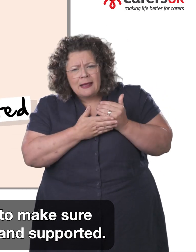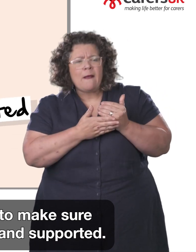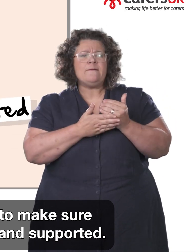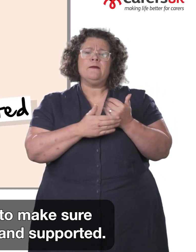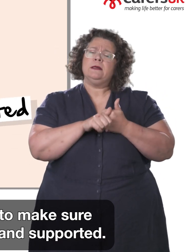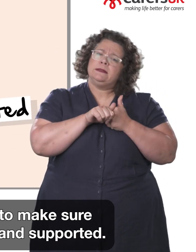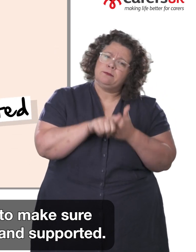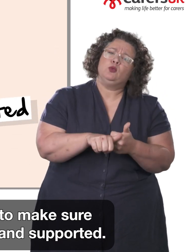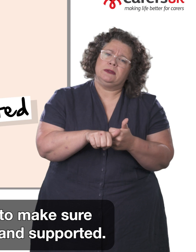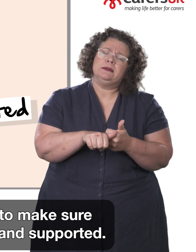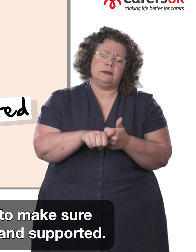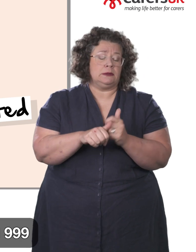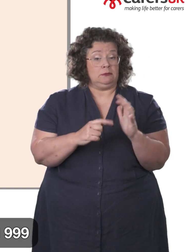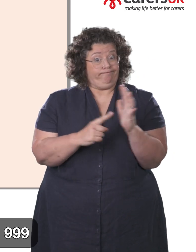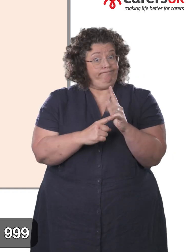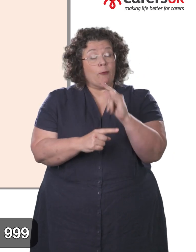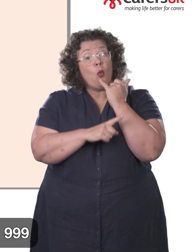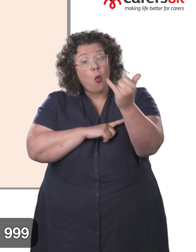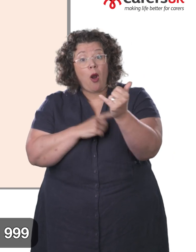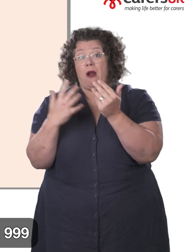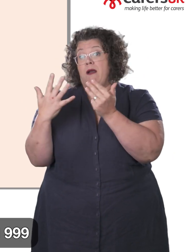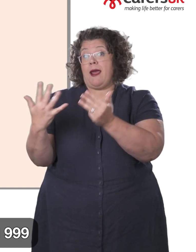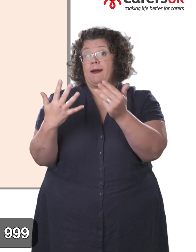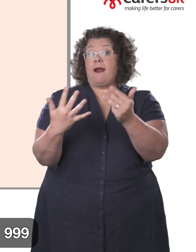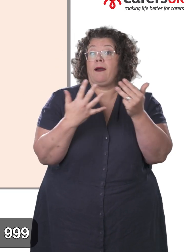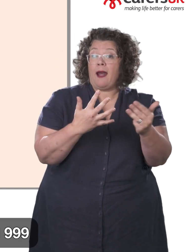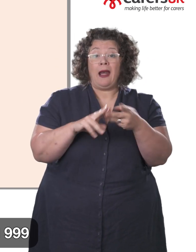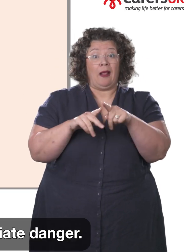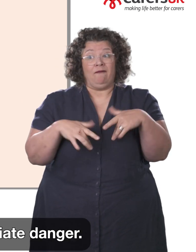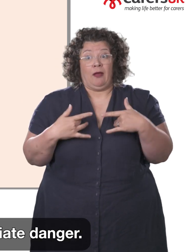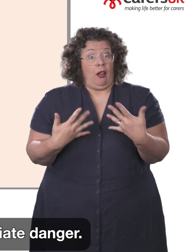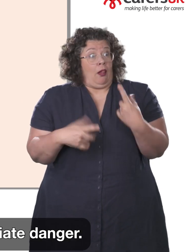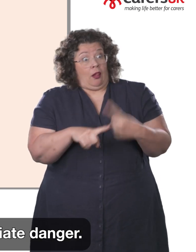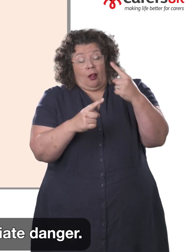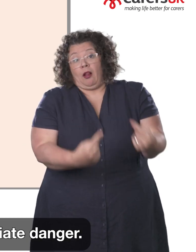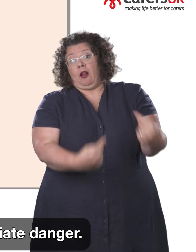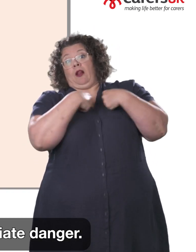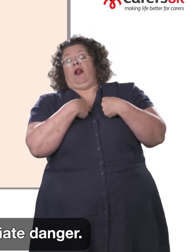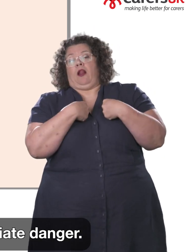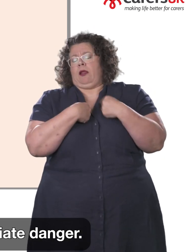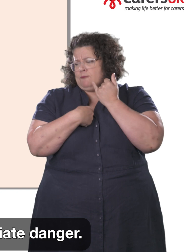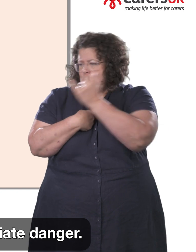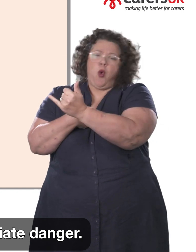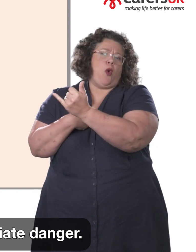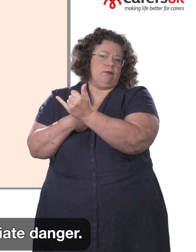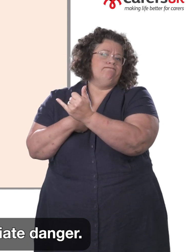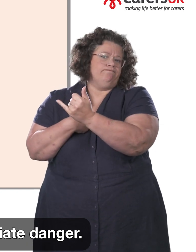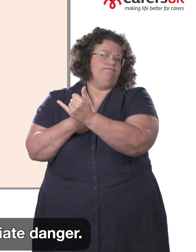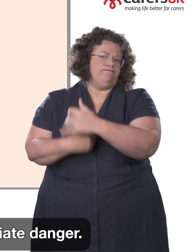safe and supported. It's crucial to call 999 if you ever feel in immediate danger.